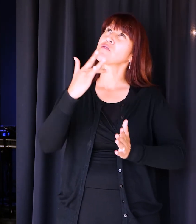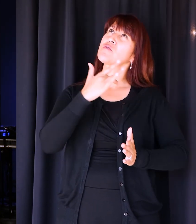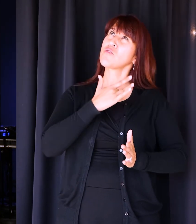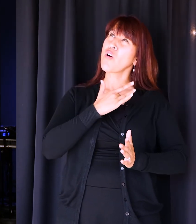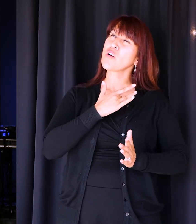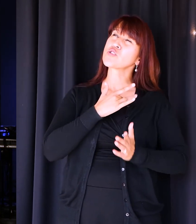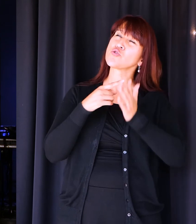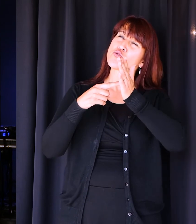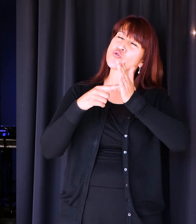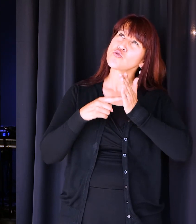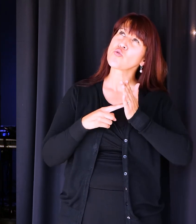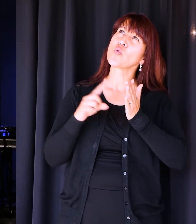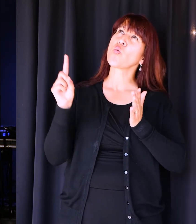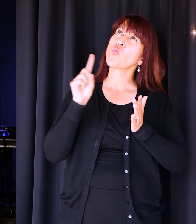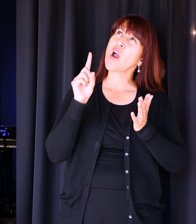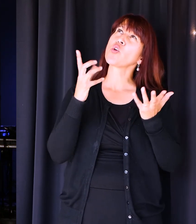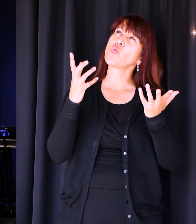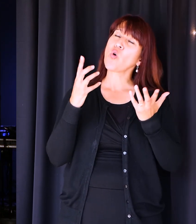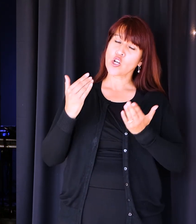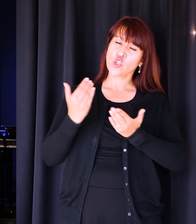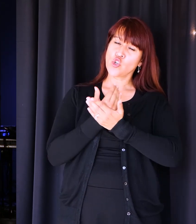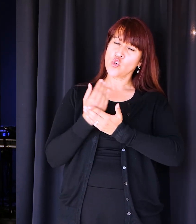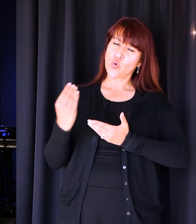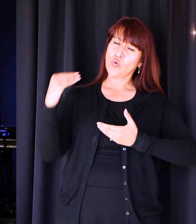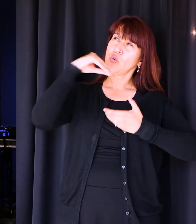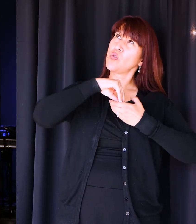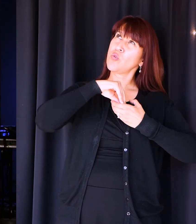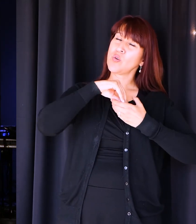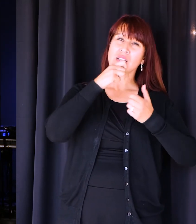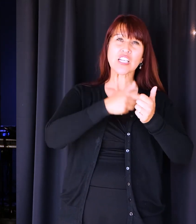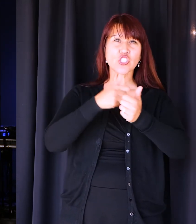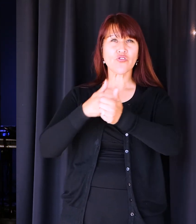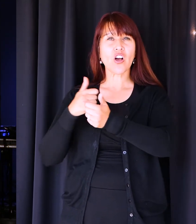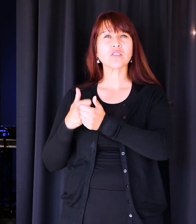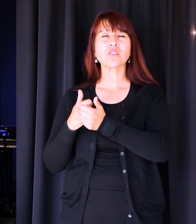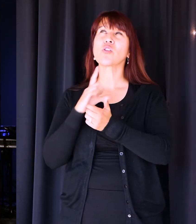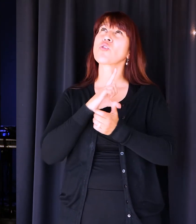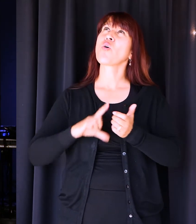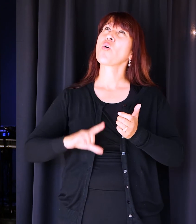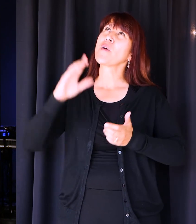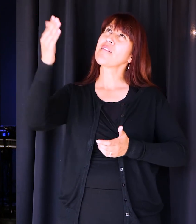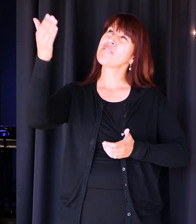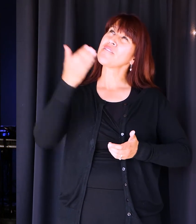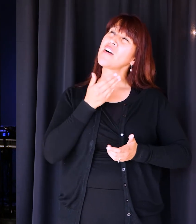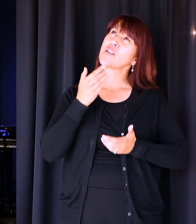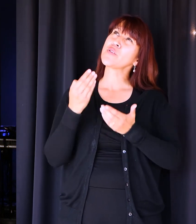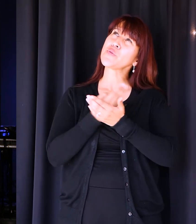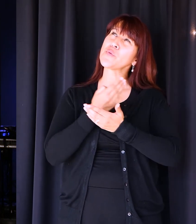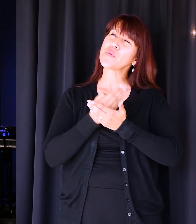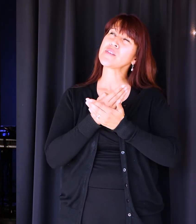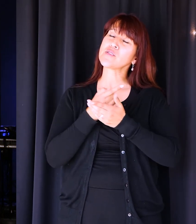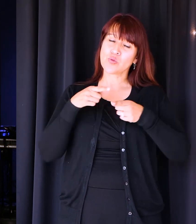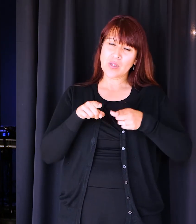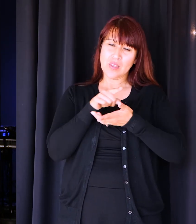Will you show us where you're wanting new in every one of us? And Lord, we invite the new. Over the next few weeks, you're going